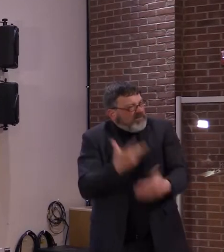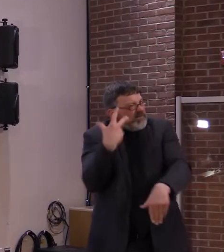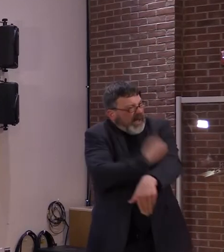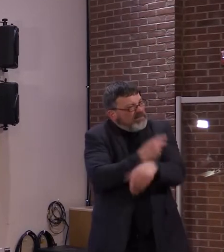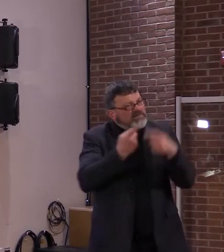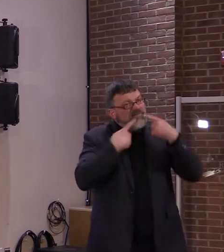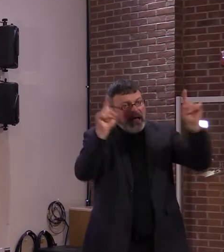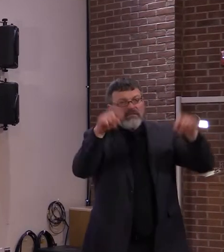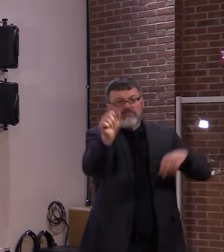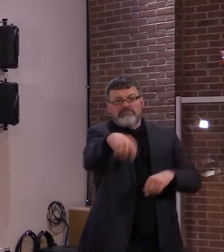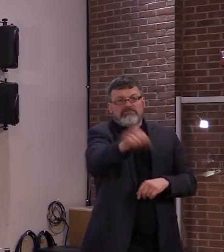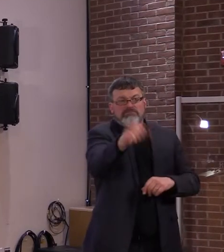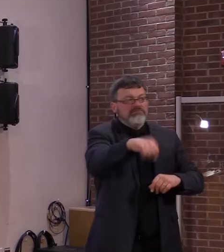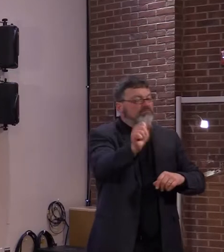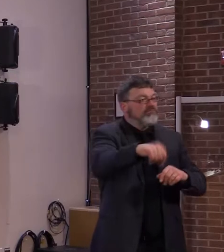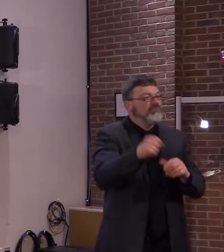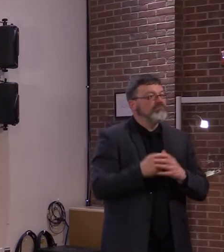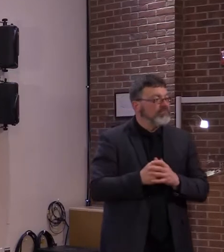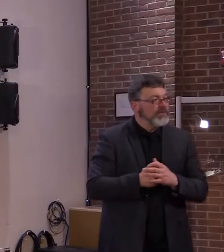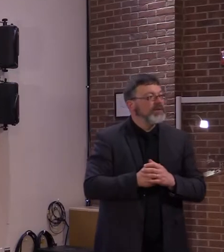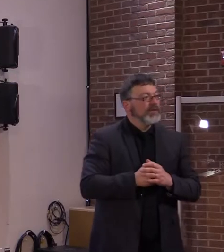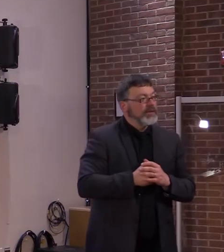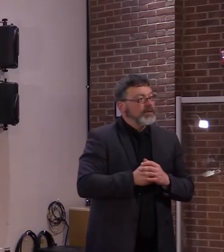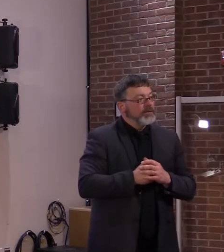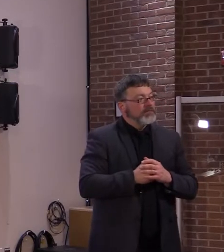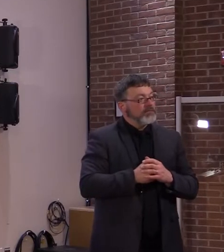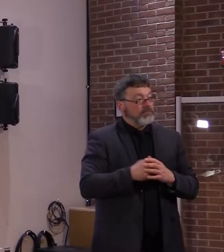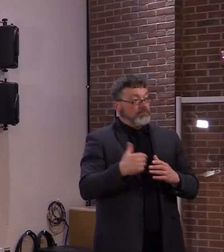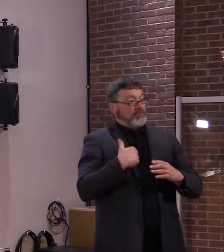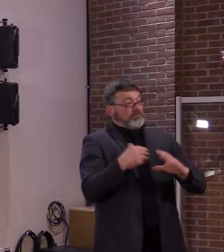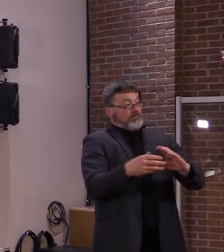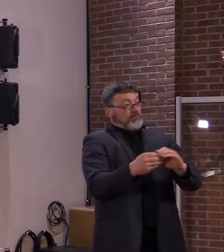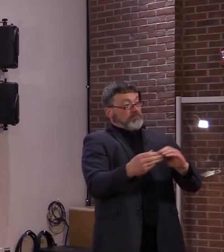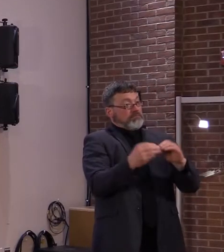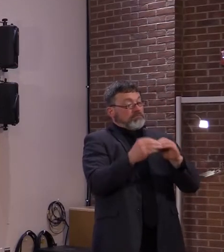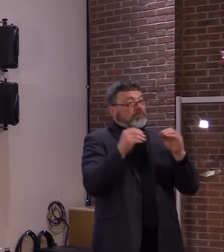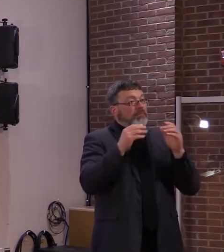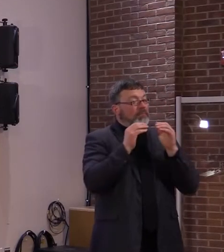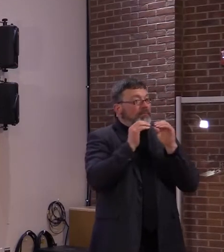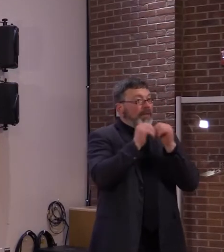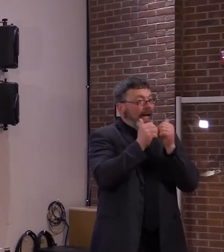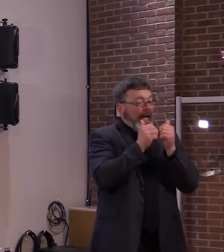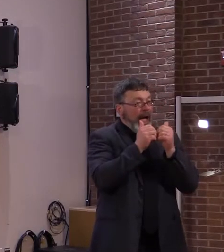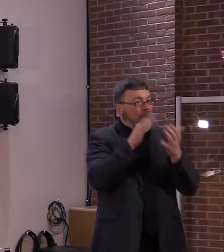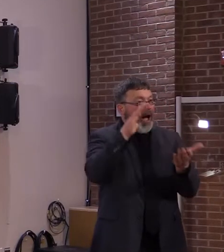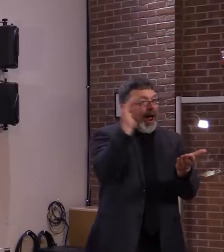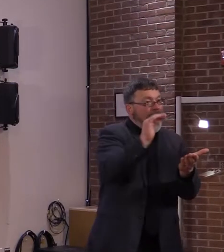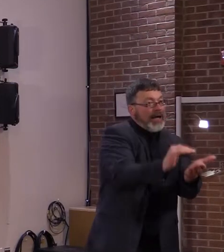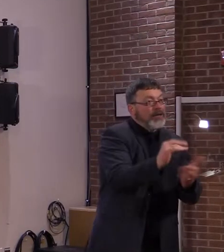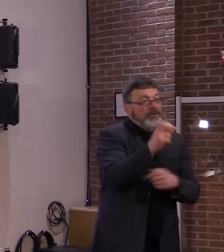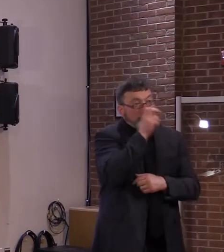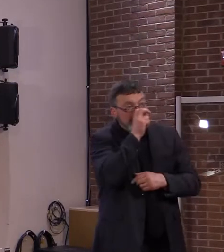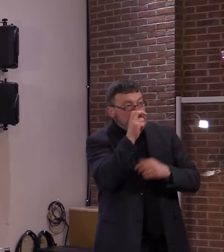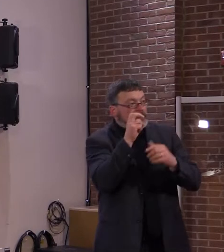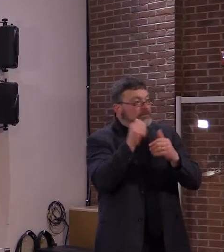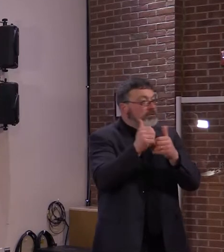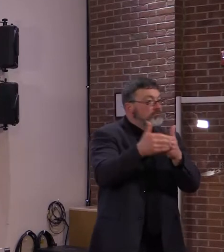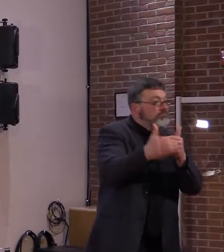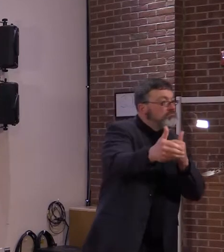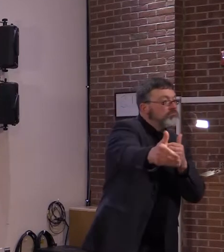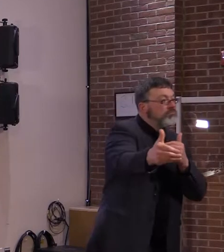speaking of easing some restrictions, there are some indications that guidance may be forthcoming shortly from the CDC